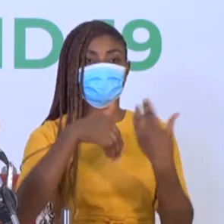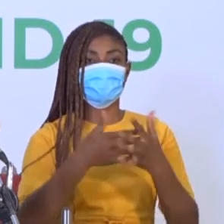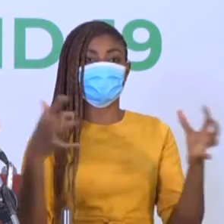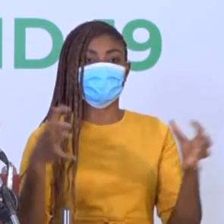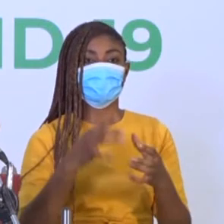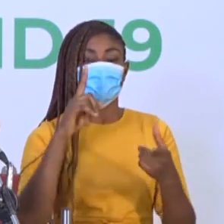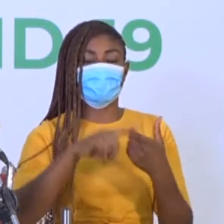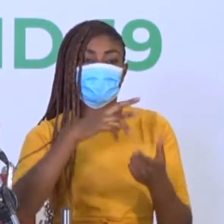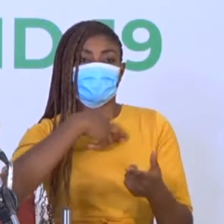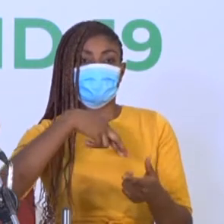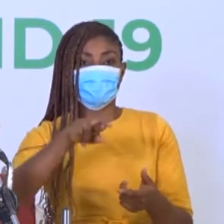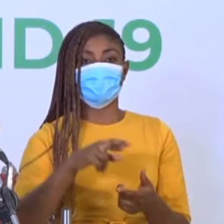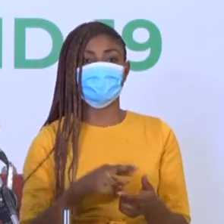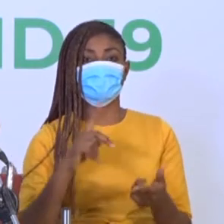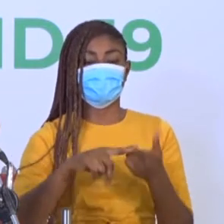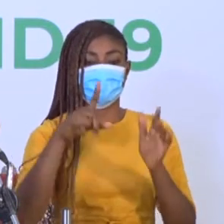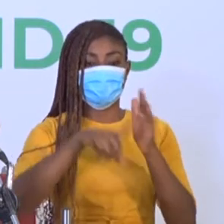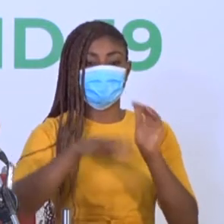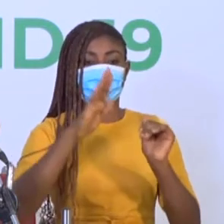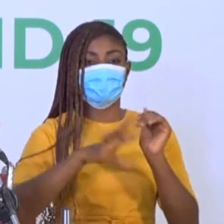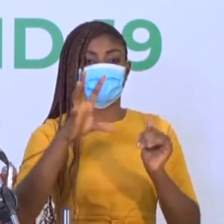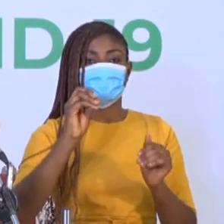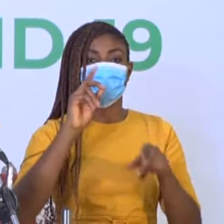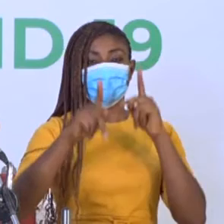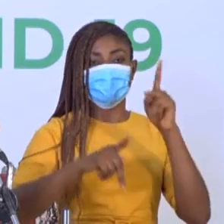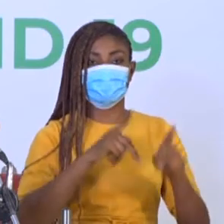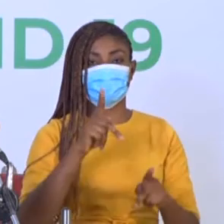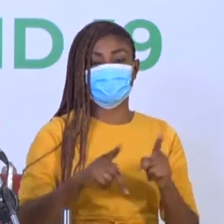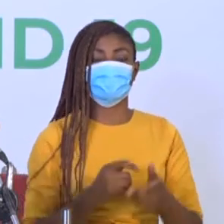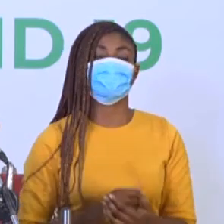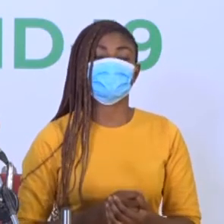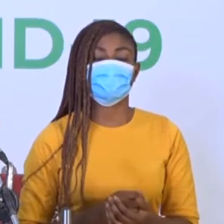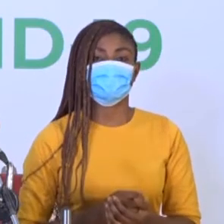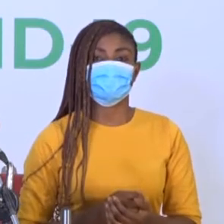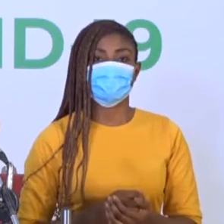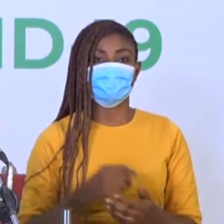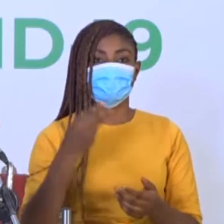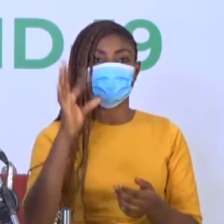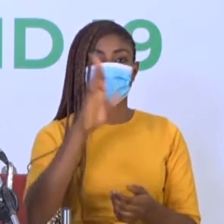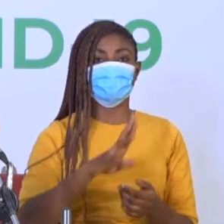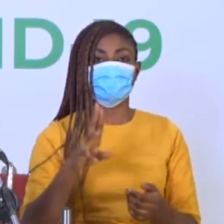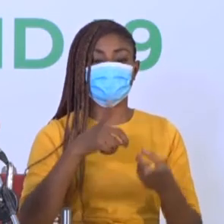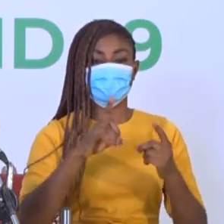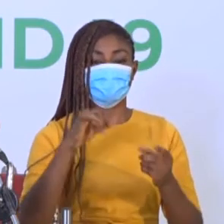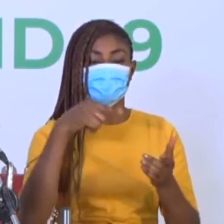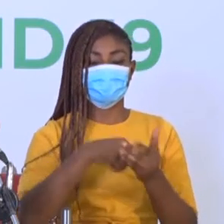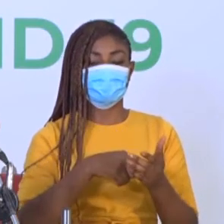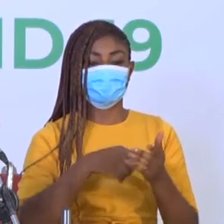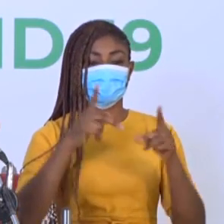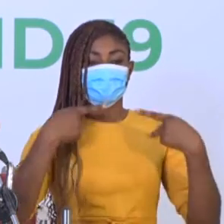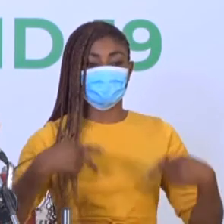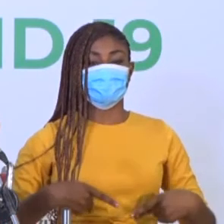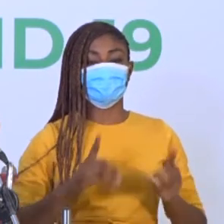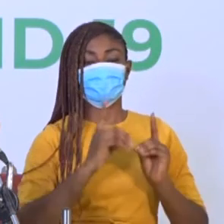religious events to less than 50% capacity of the facility of use during which physical distancing,